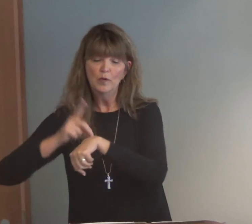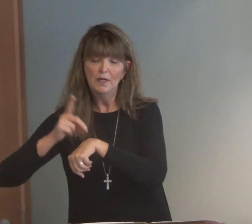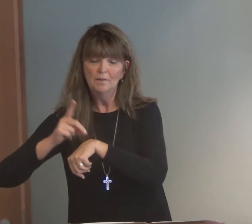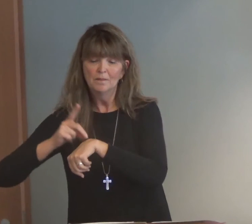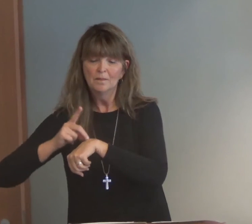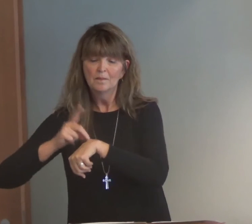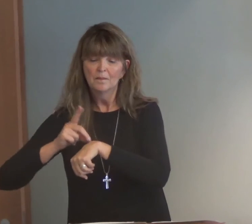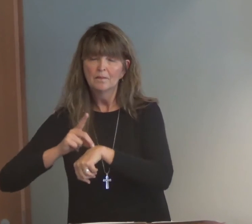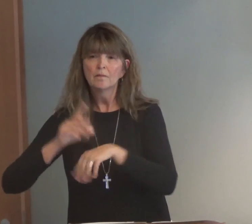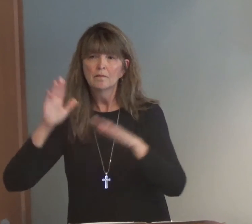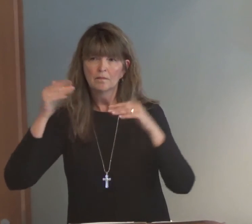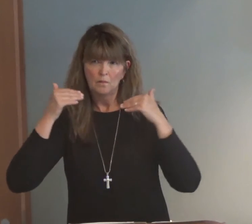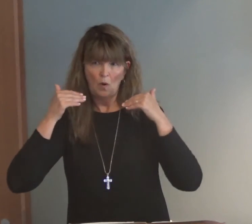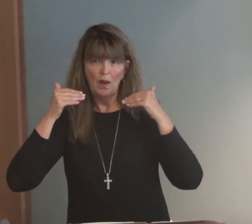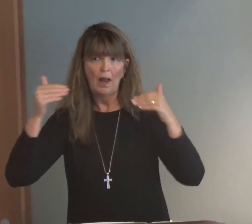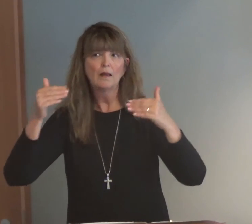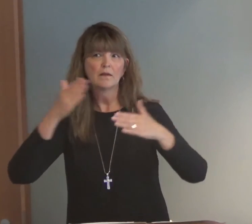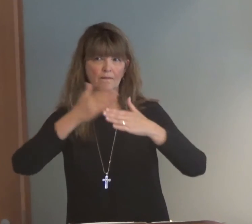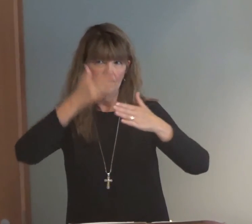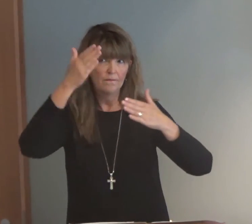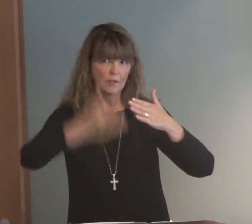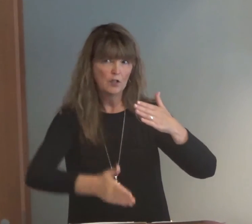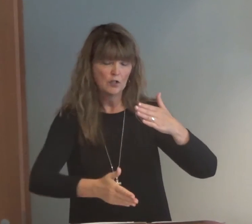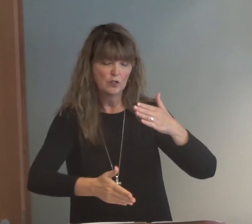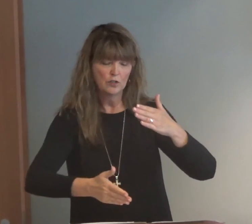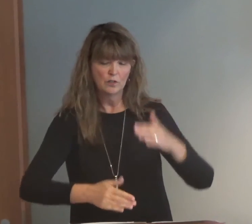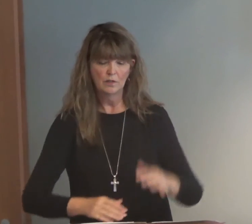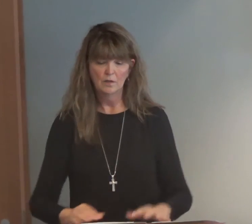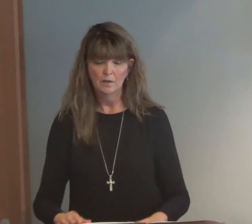Life is a duty. Complete it.